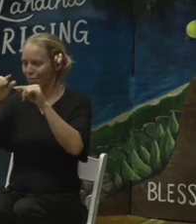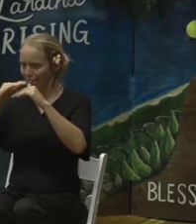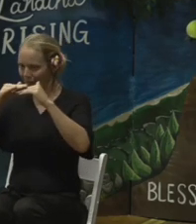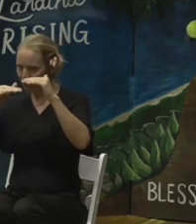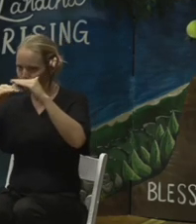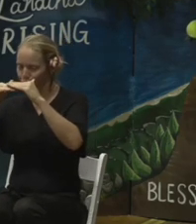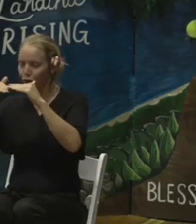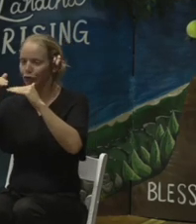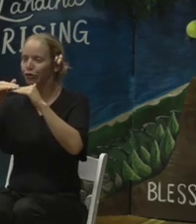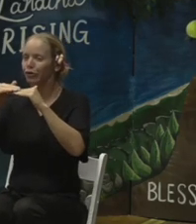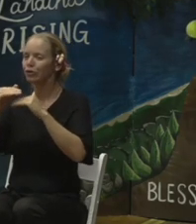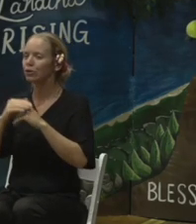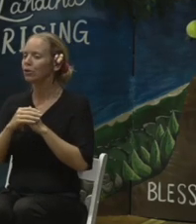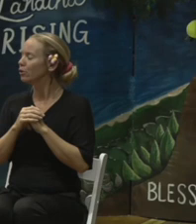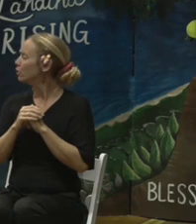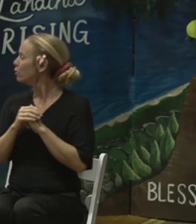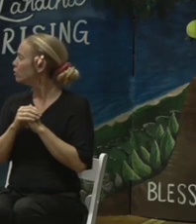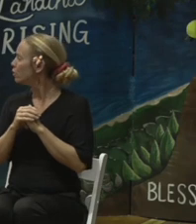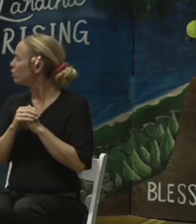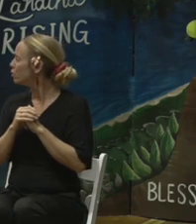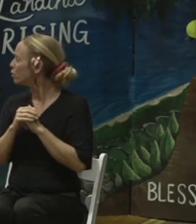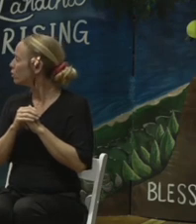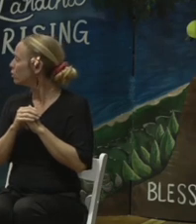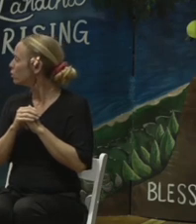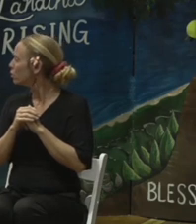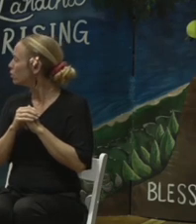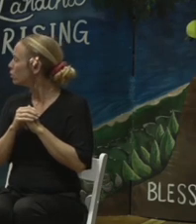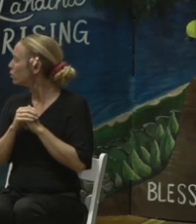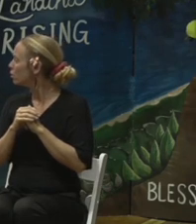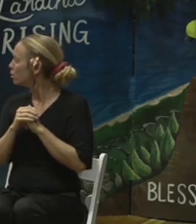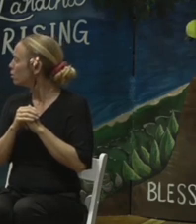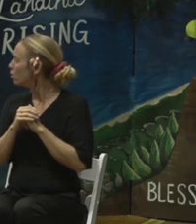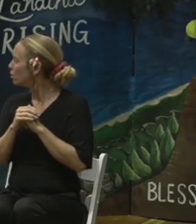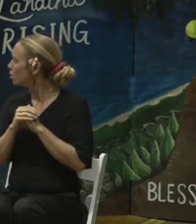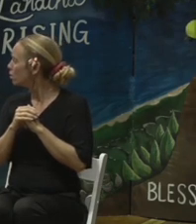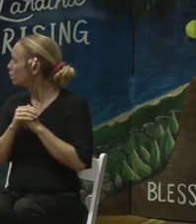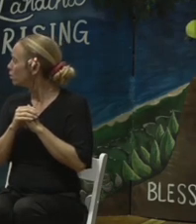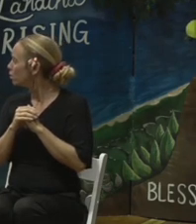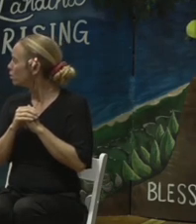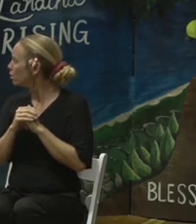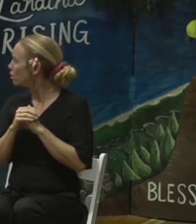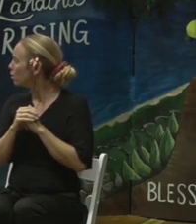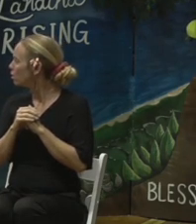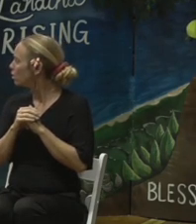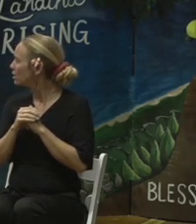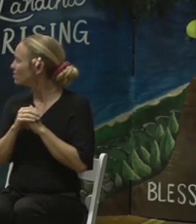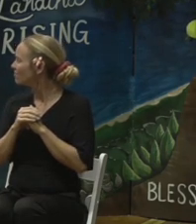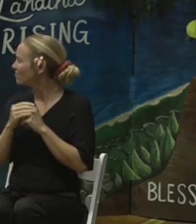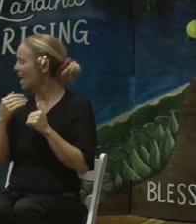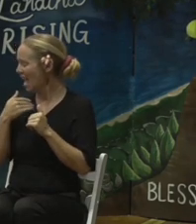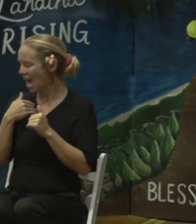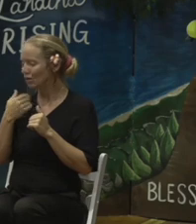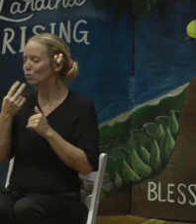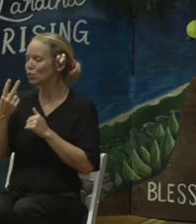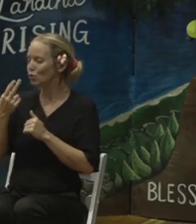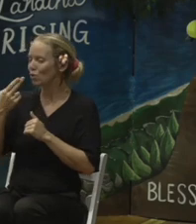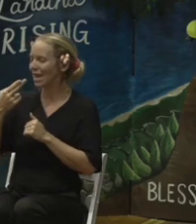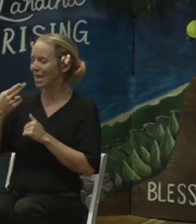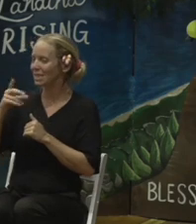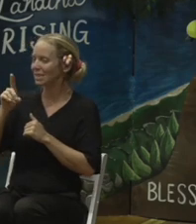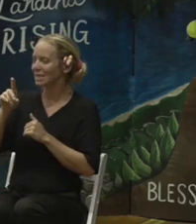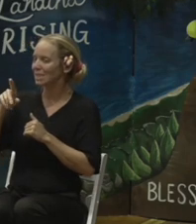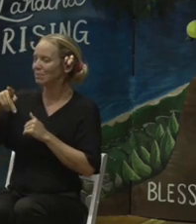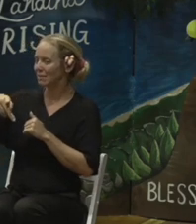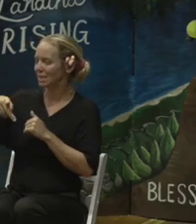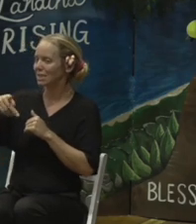second layer of 80 mil HDPE liner. So this is the two HDPE liners I talked about. And